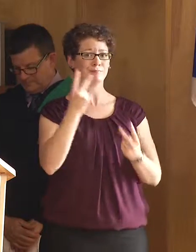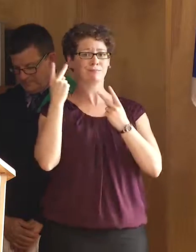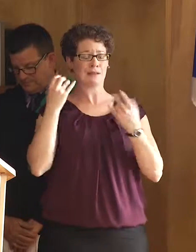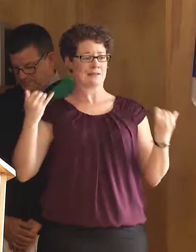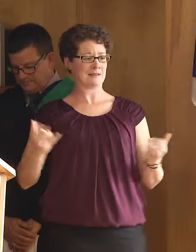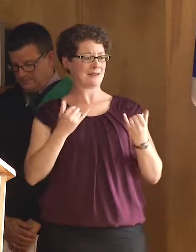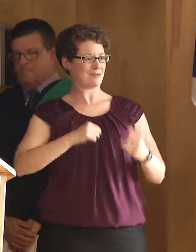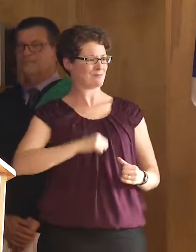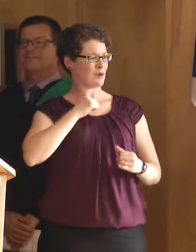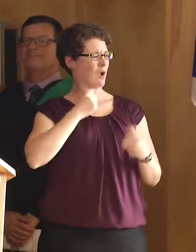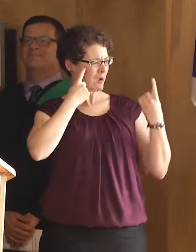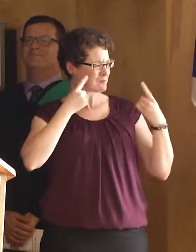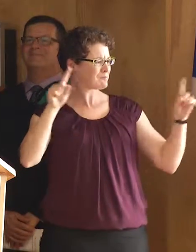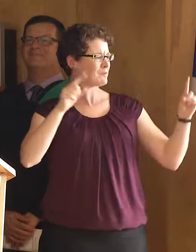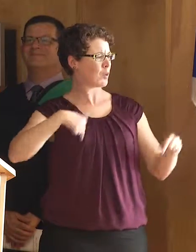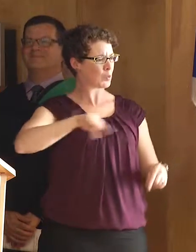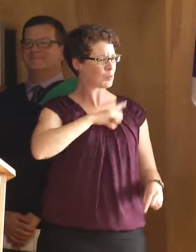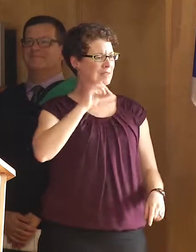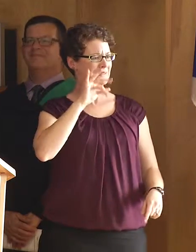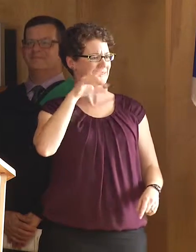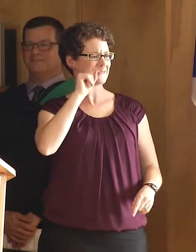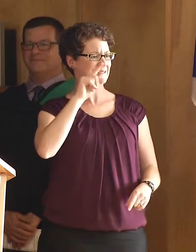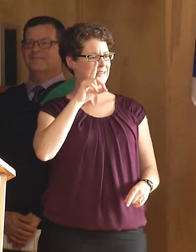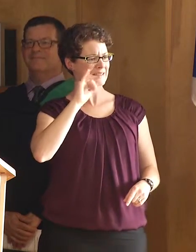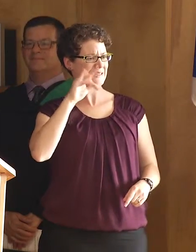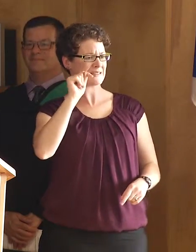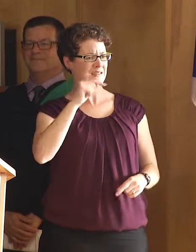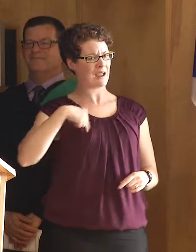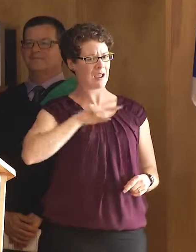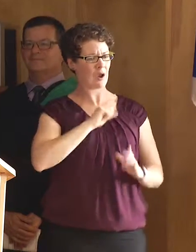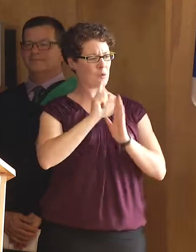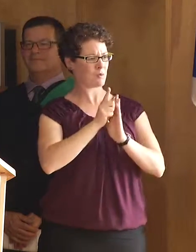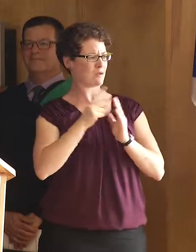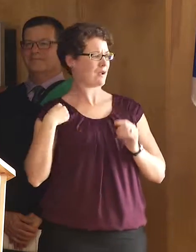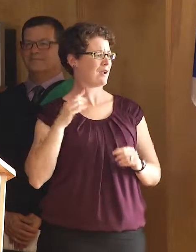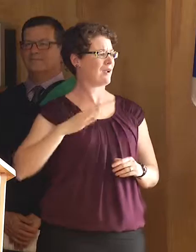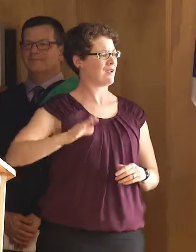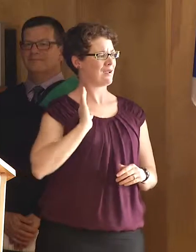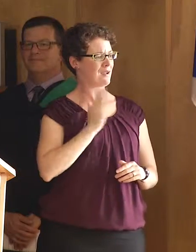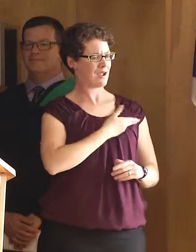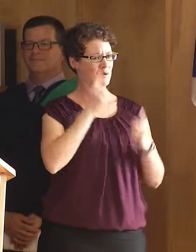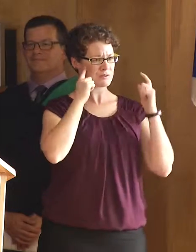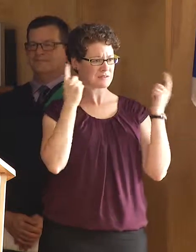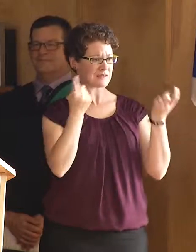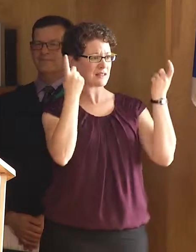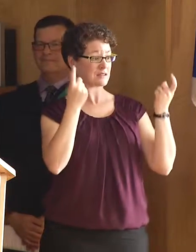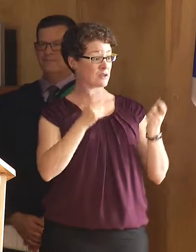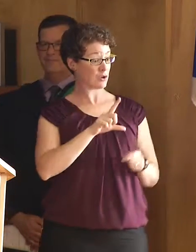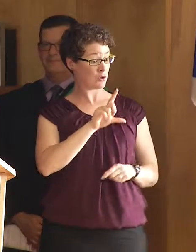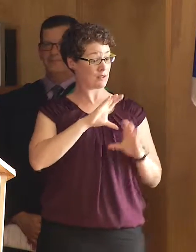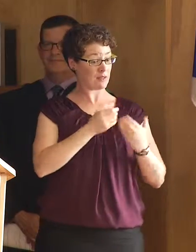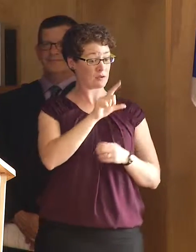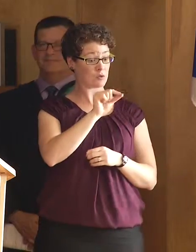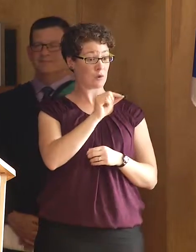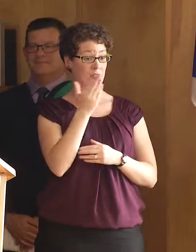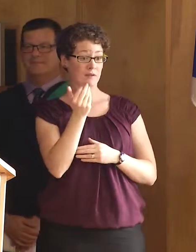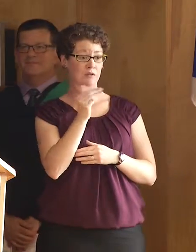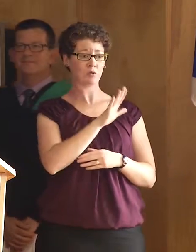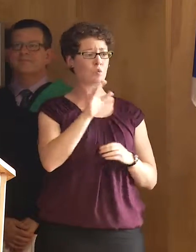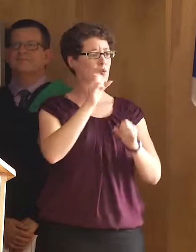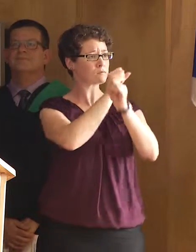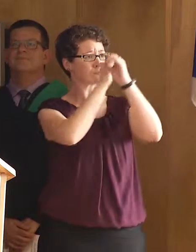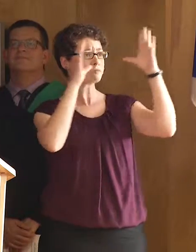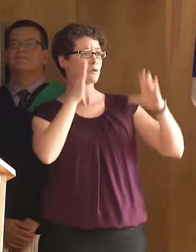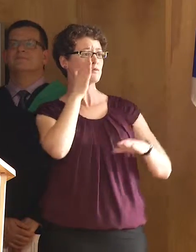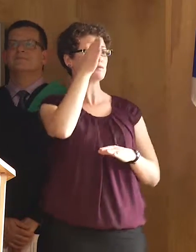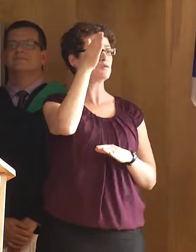pride in knowing we did it. This is our moment, our success. Graduating class of 2015, your future burns brightly in front of you.